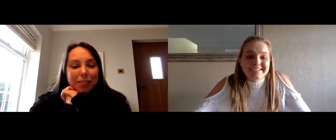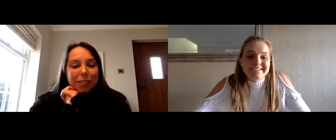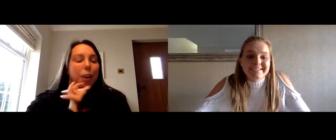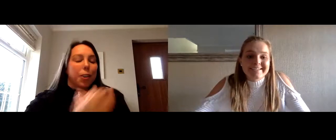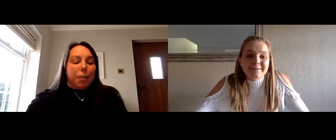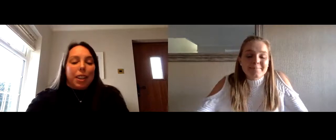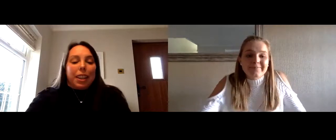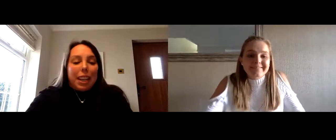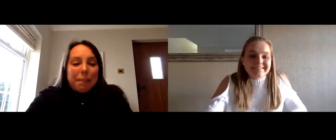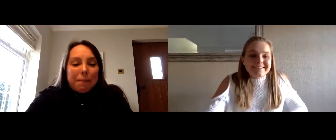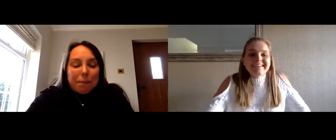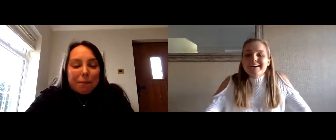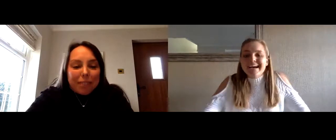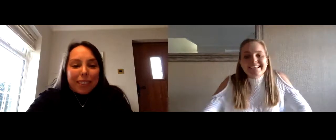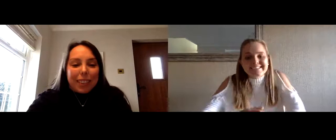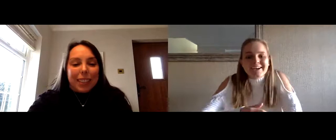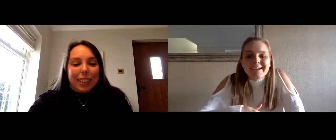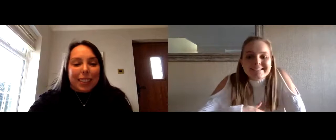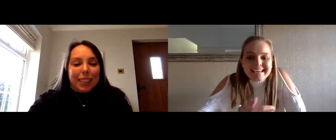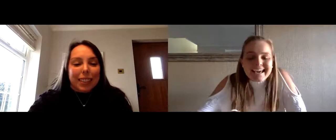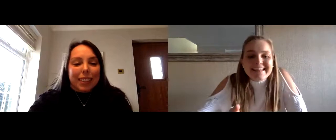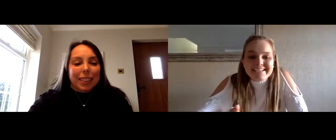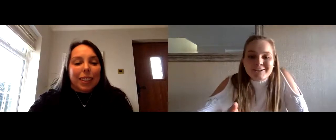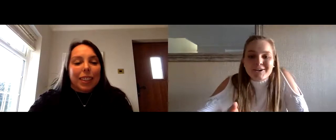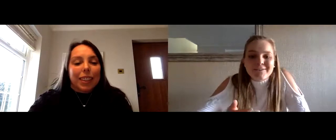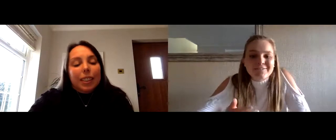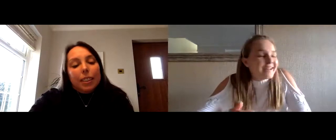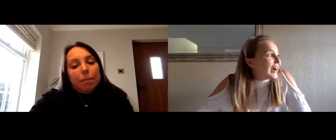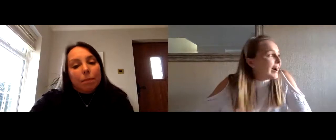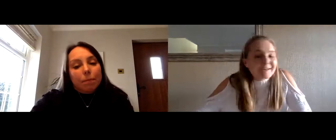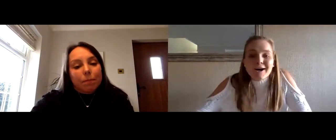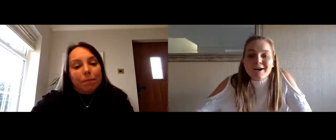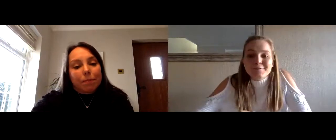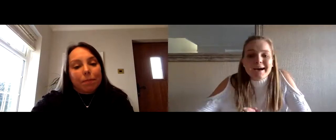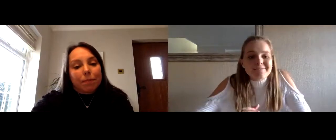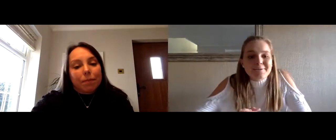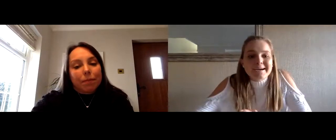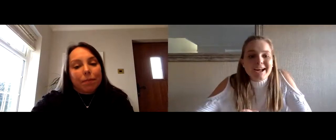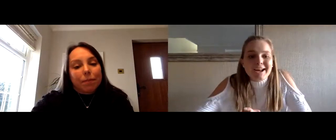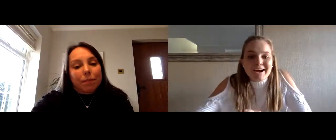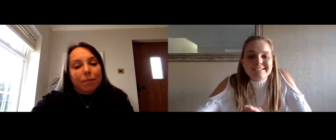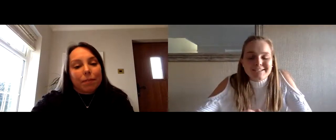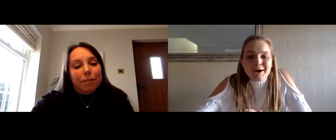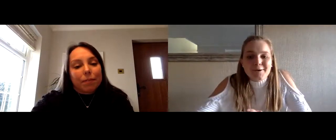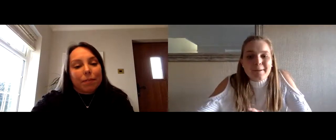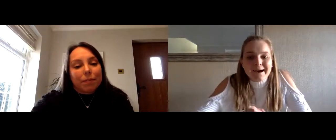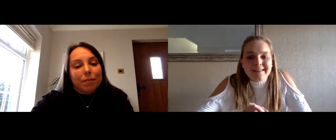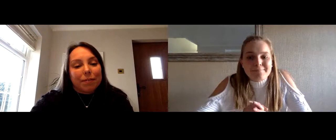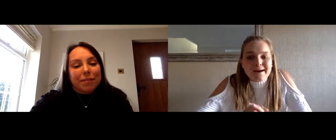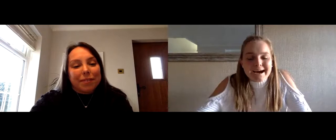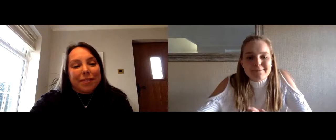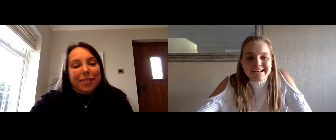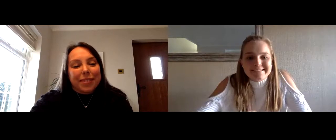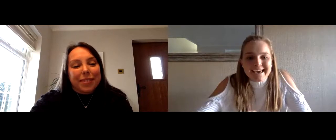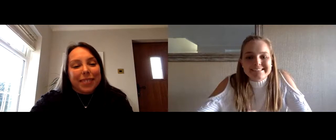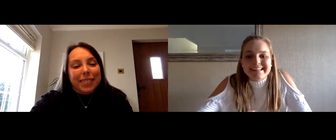oh no thank you okay so to kick things off i'm gonna ask what everyone likes to know about